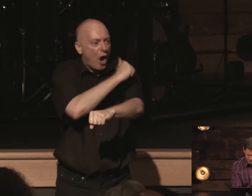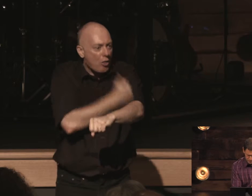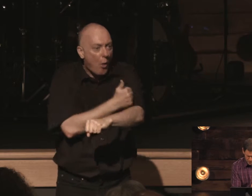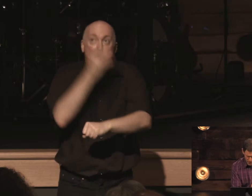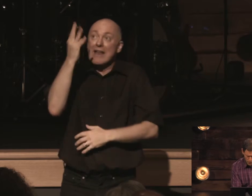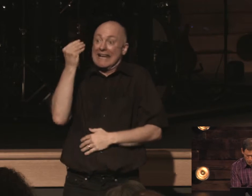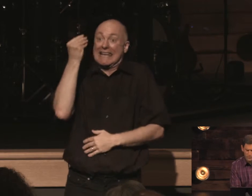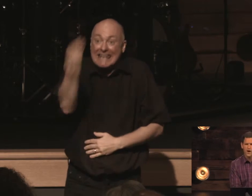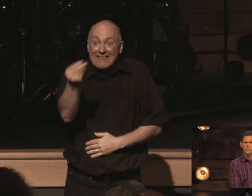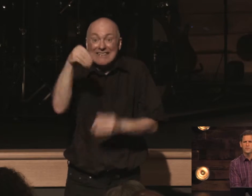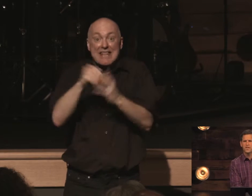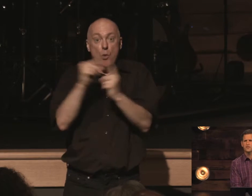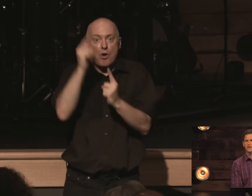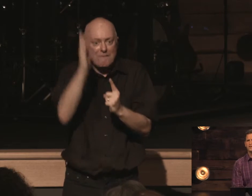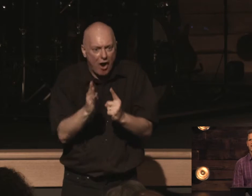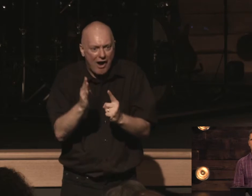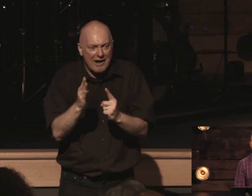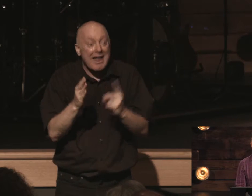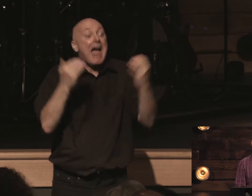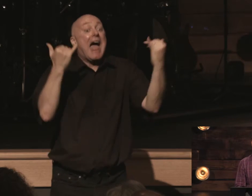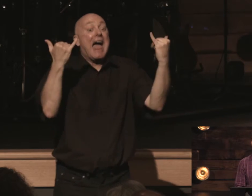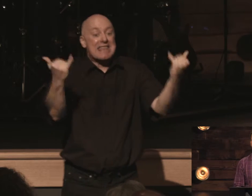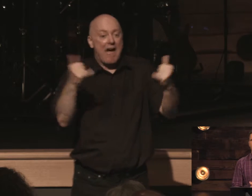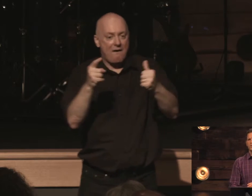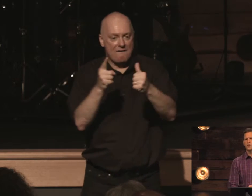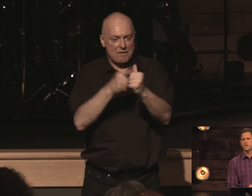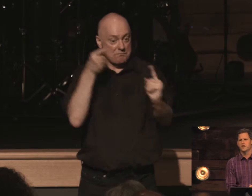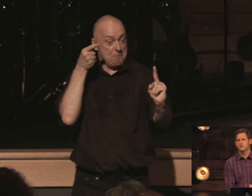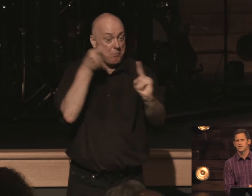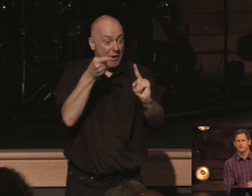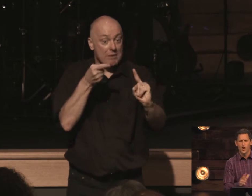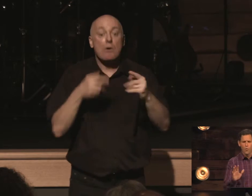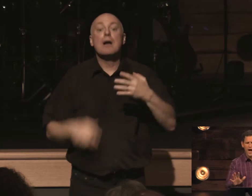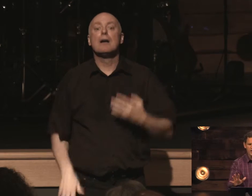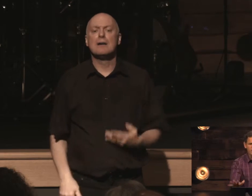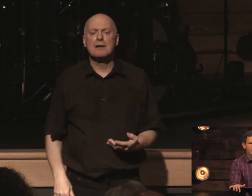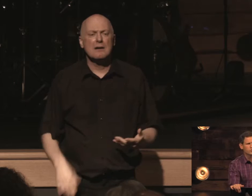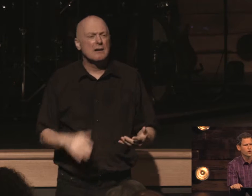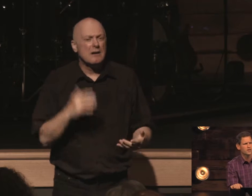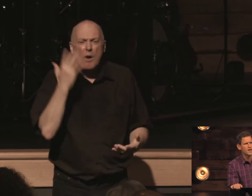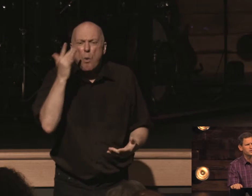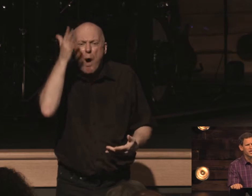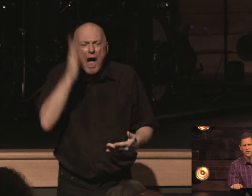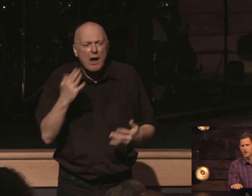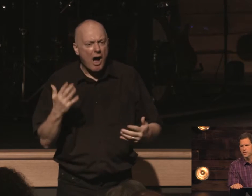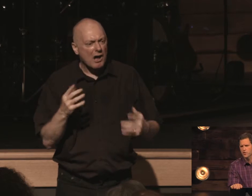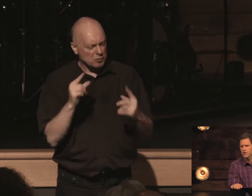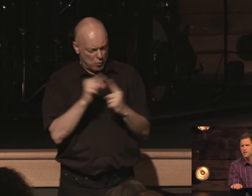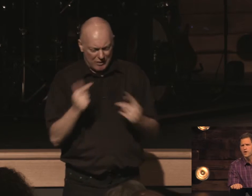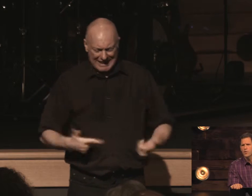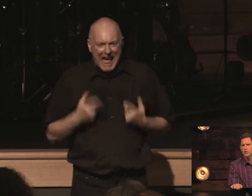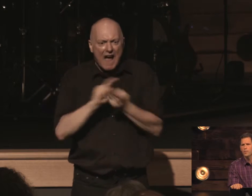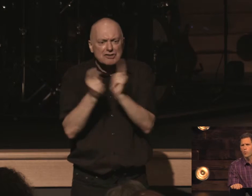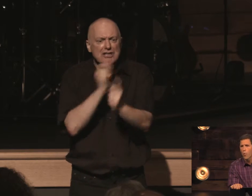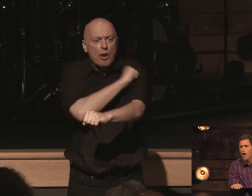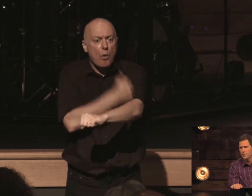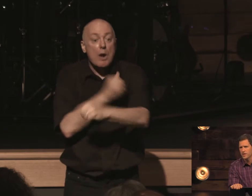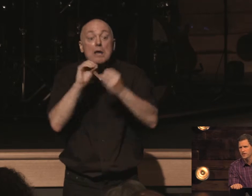in the word of god which takes us to our first point which is this why is god's word a life changing authority well number one because